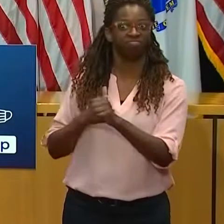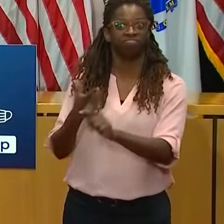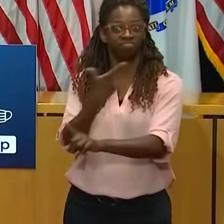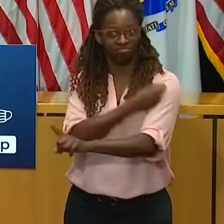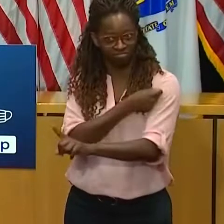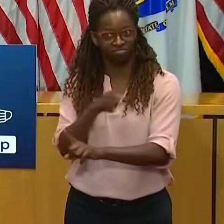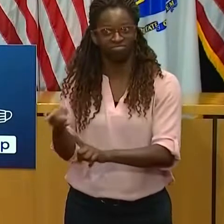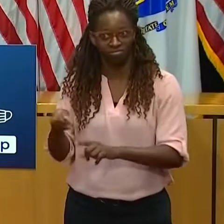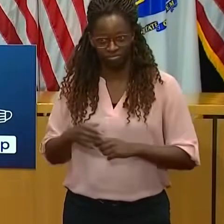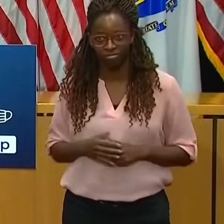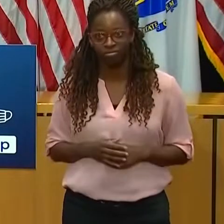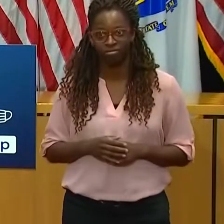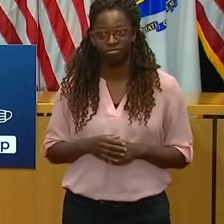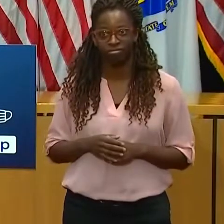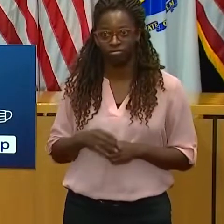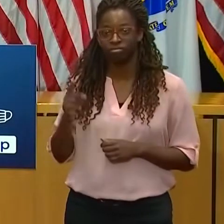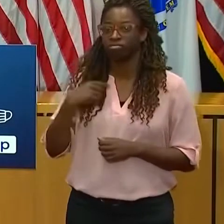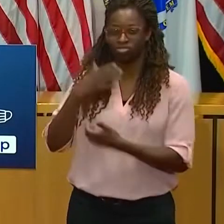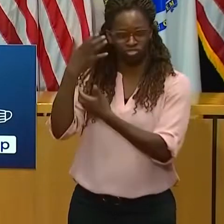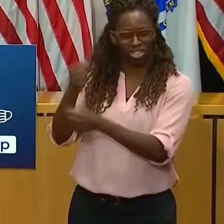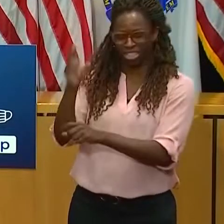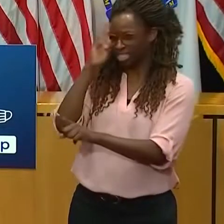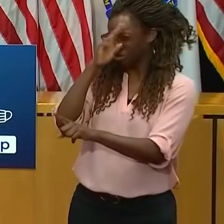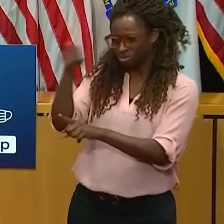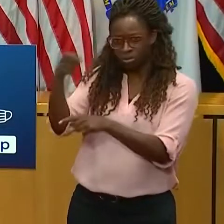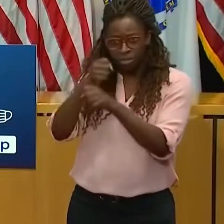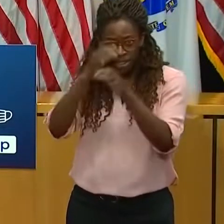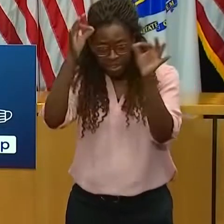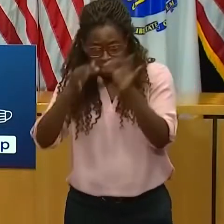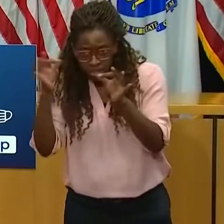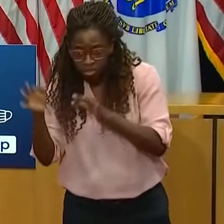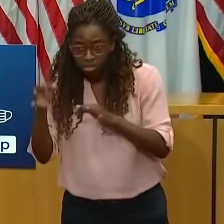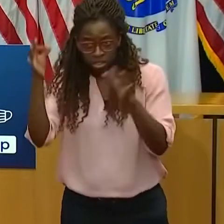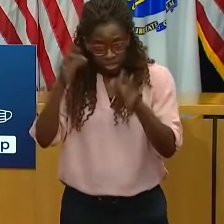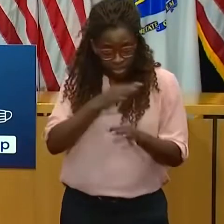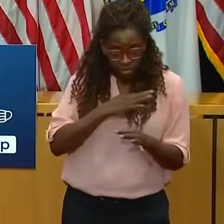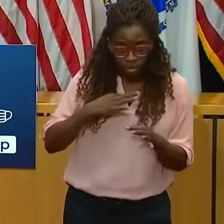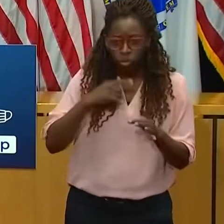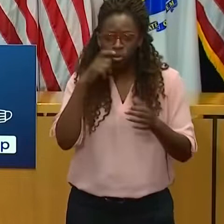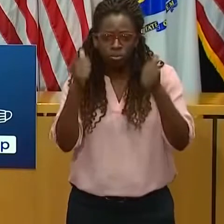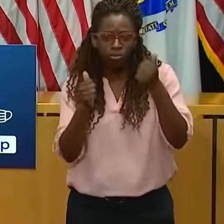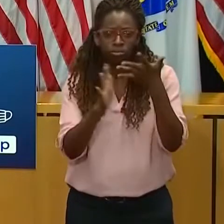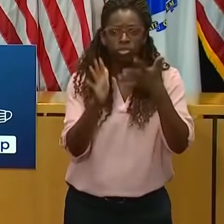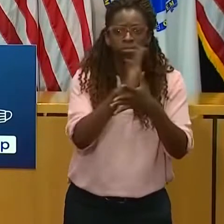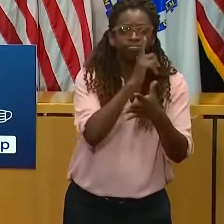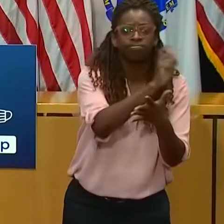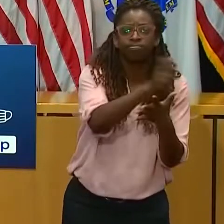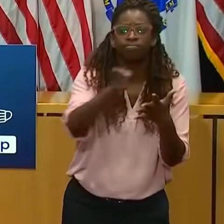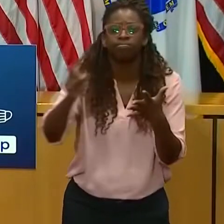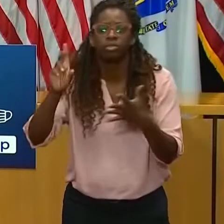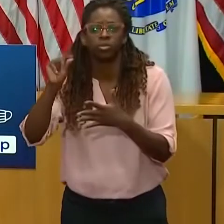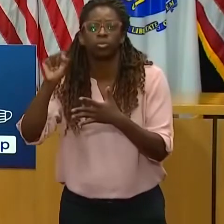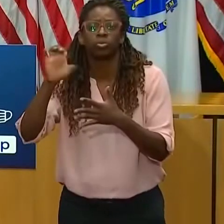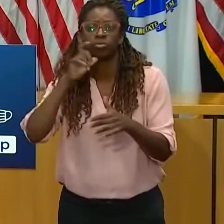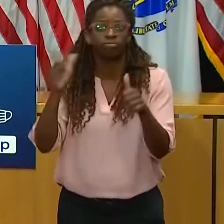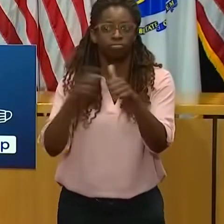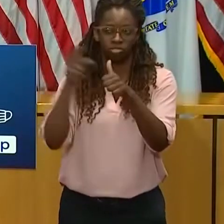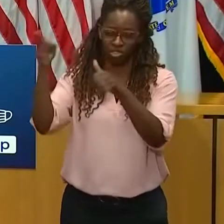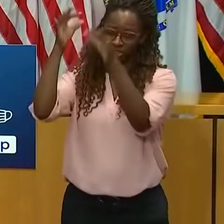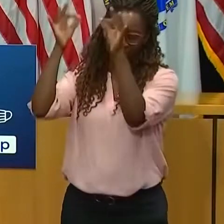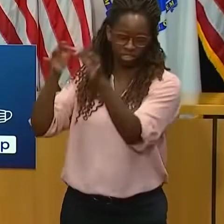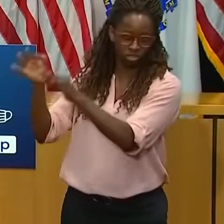to best vaccinate their workers. They know their staffs the best and are developing these rollout plans on their individual